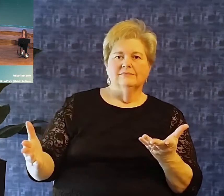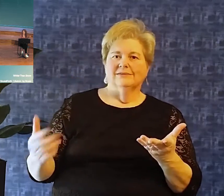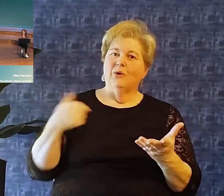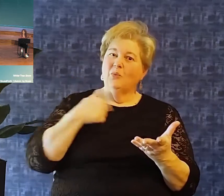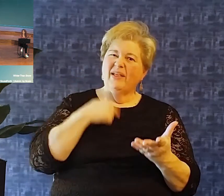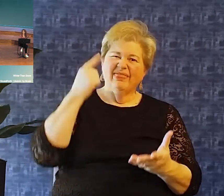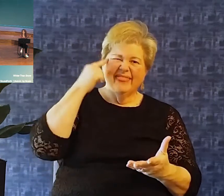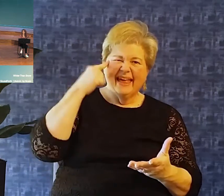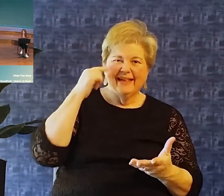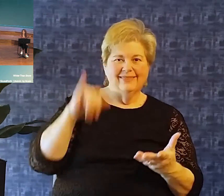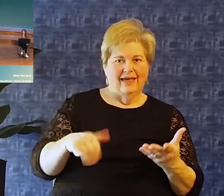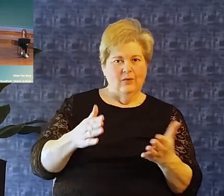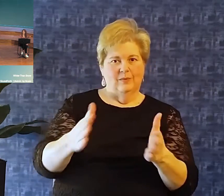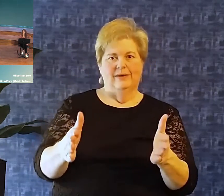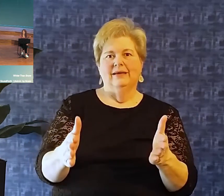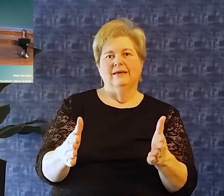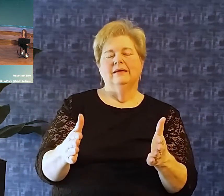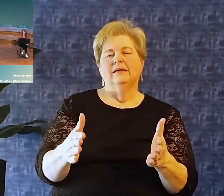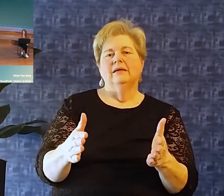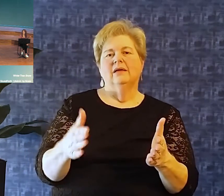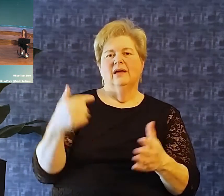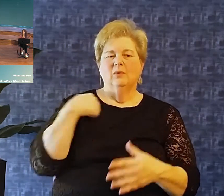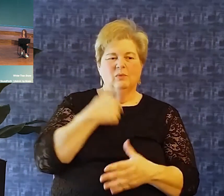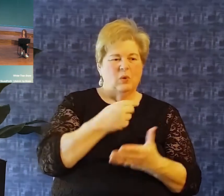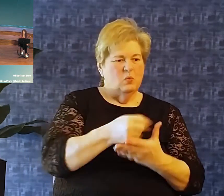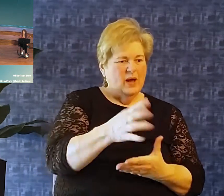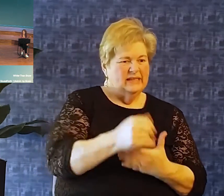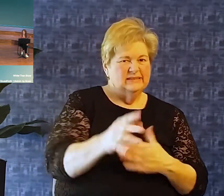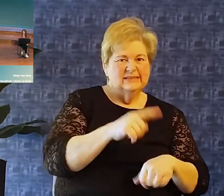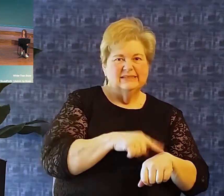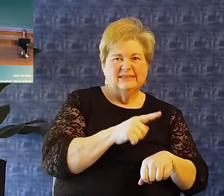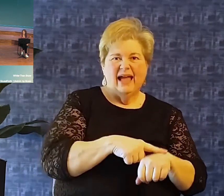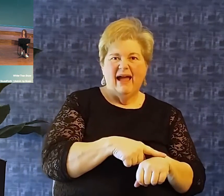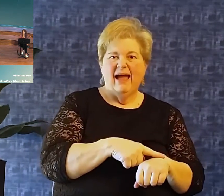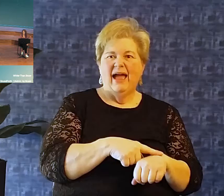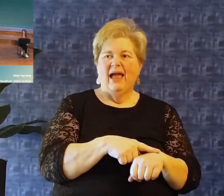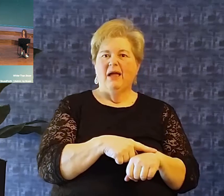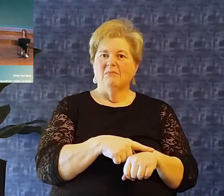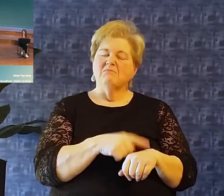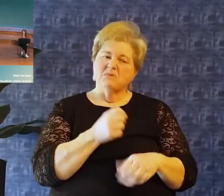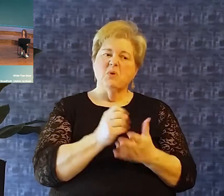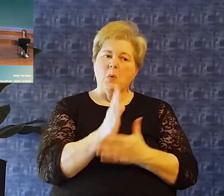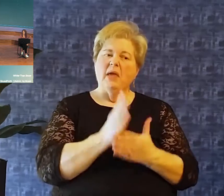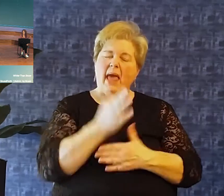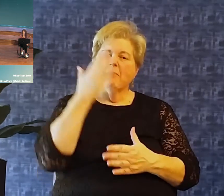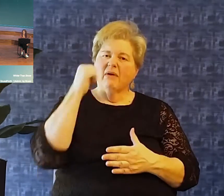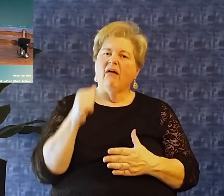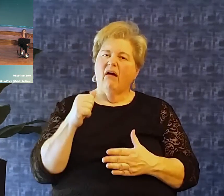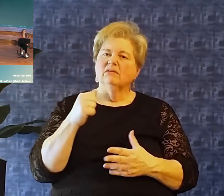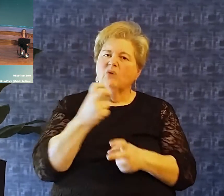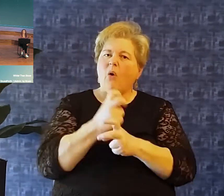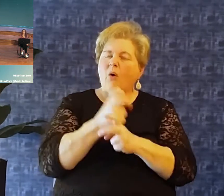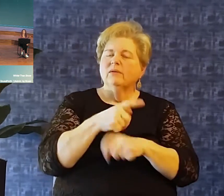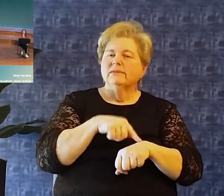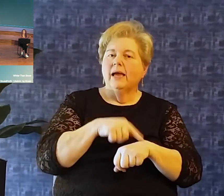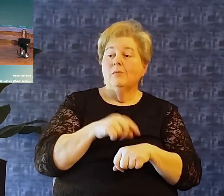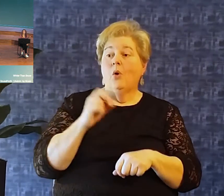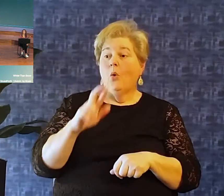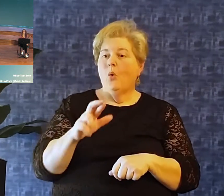ourselves a pass maybe for wasting time or for not having self-control in